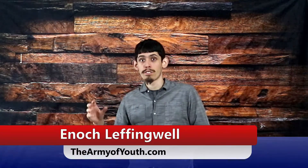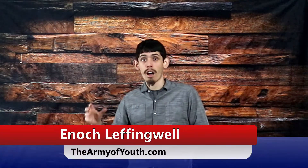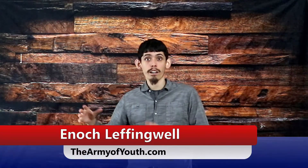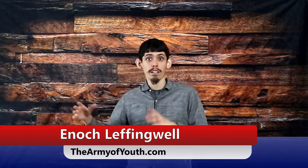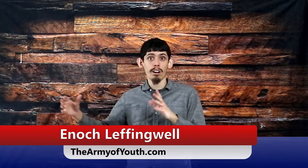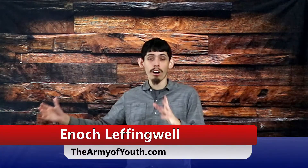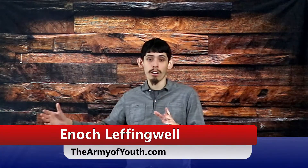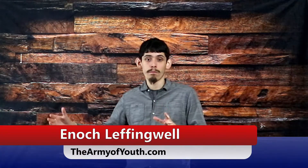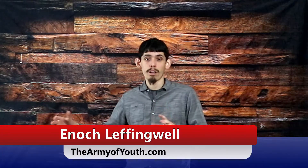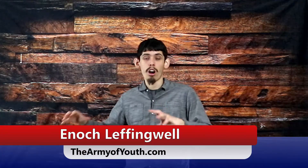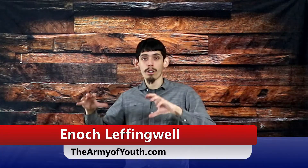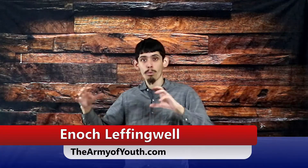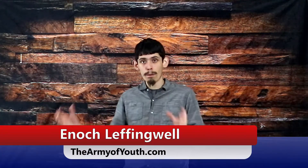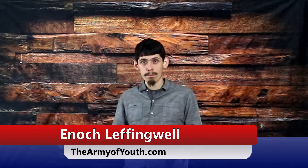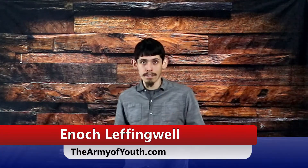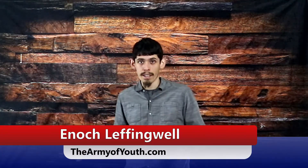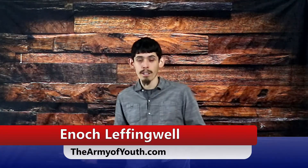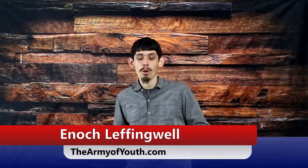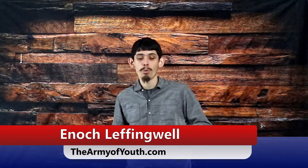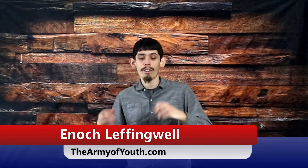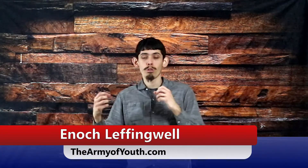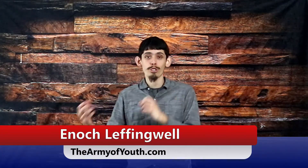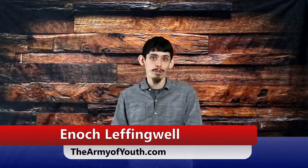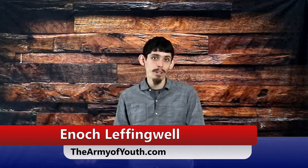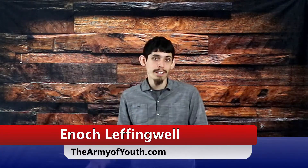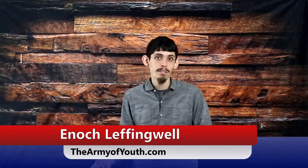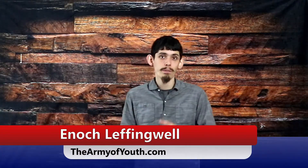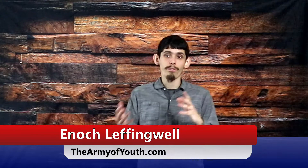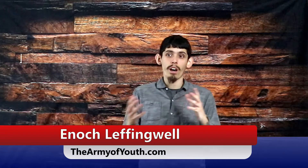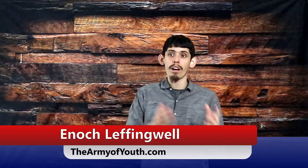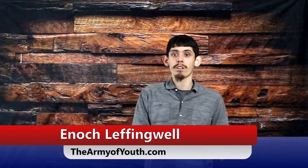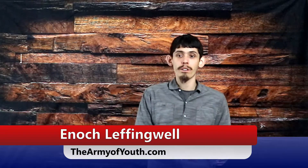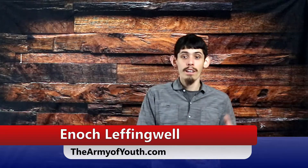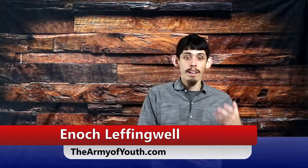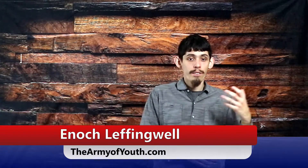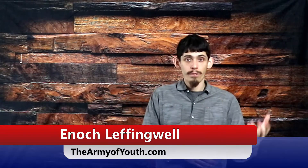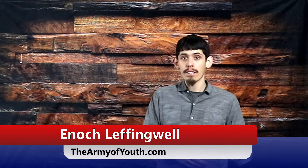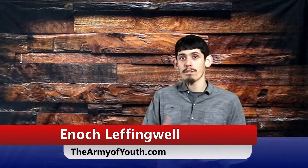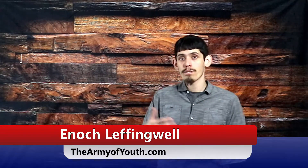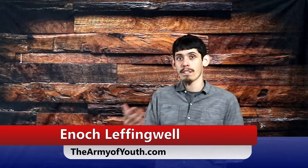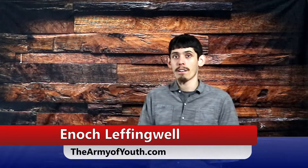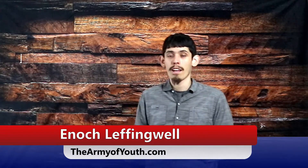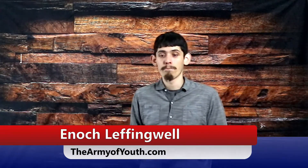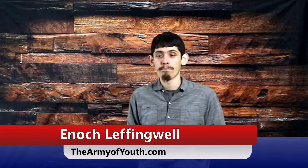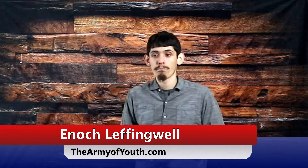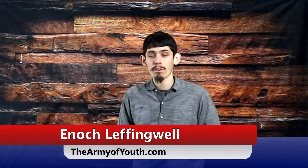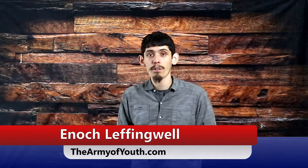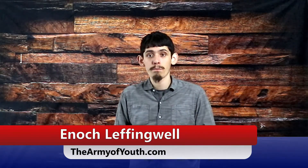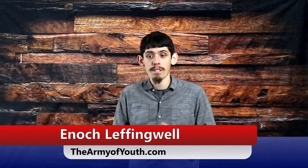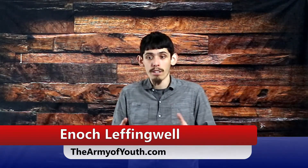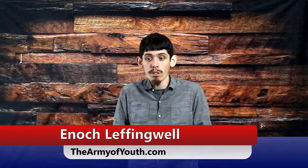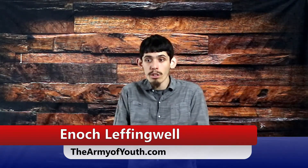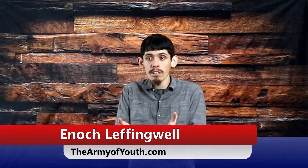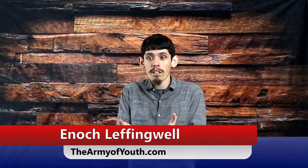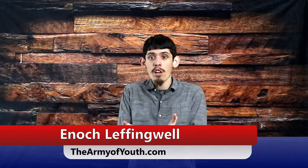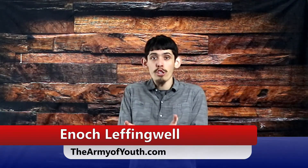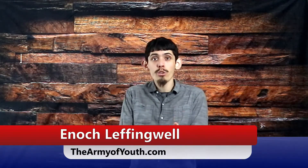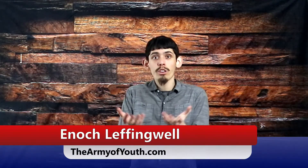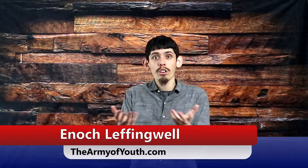thearmyofyouth.com on our website. We have more trainings. We have ongoing videos and programs that you can learn